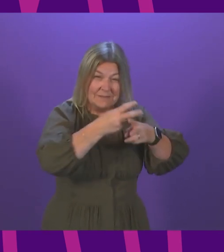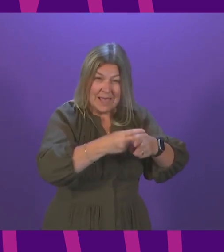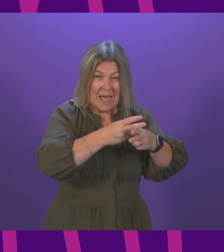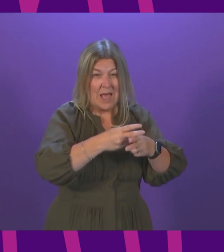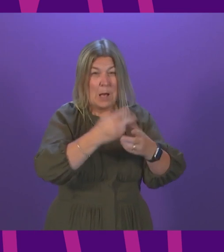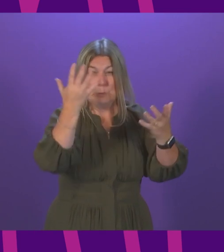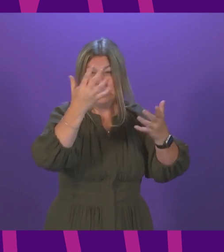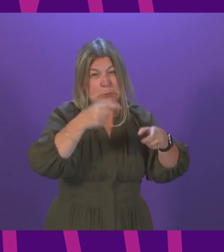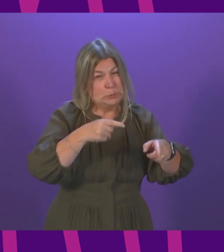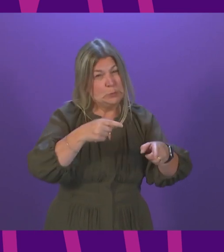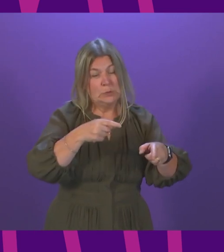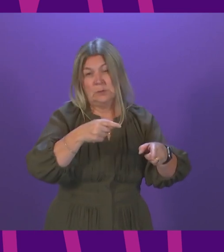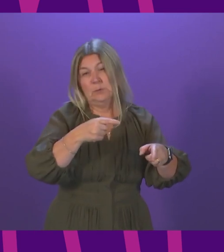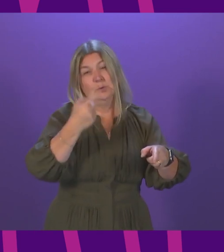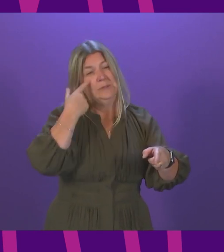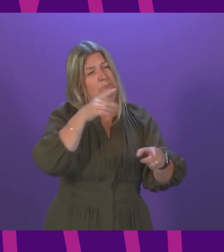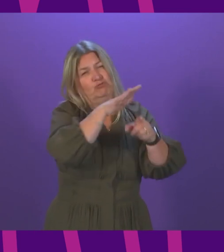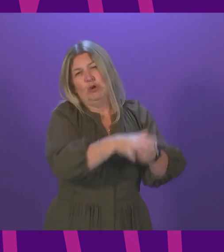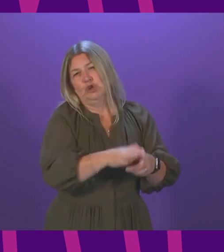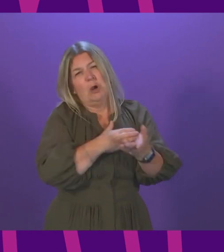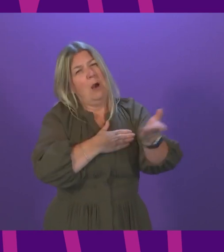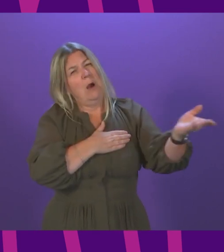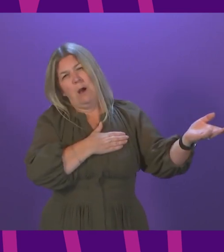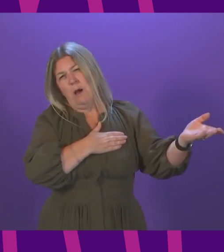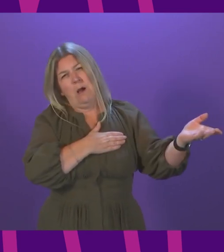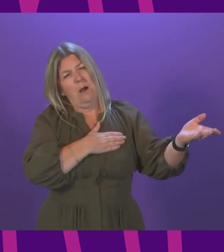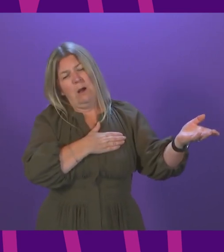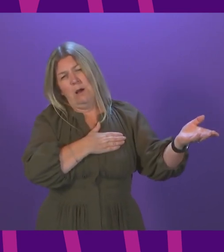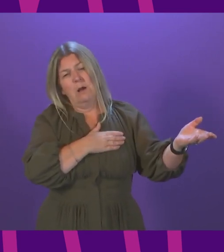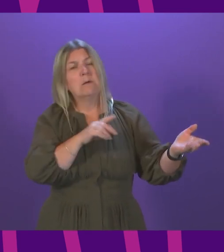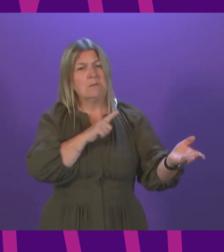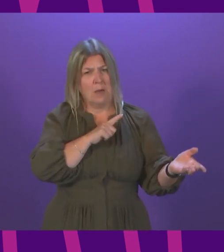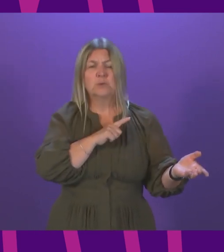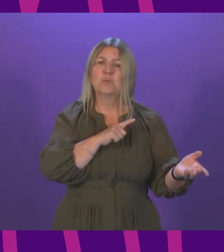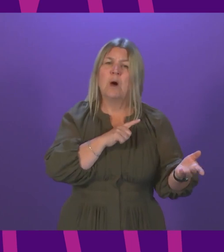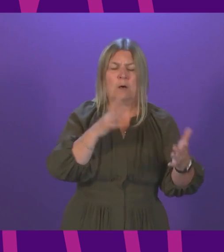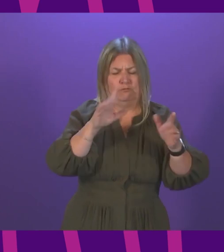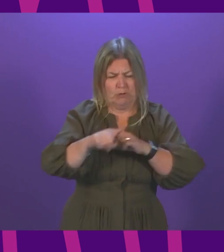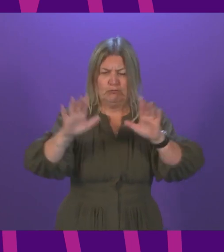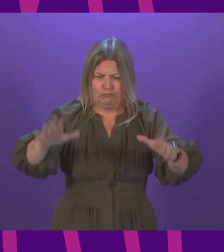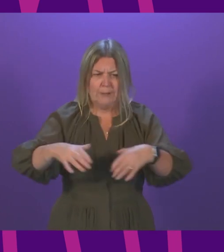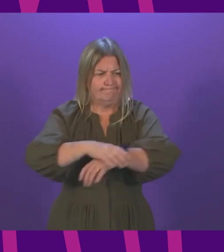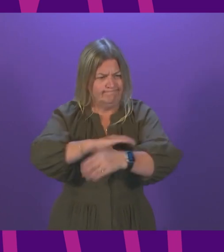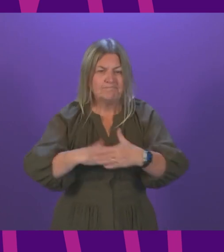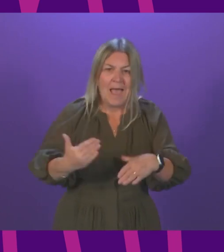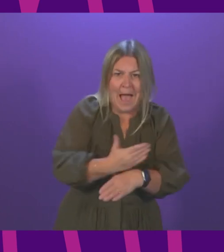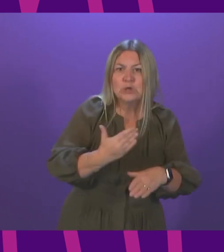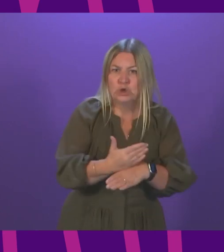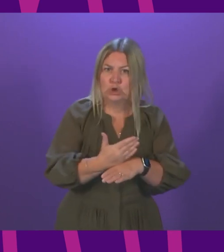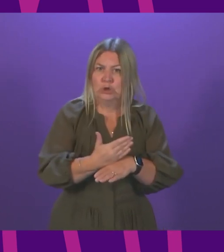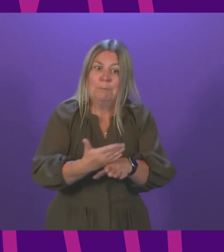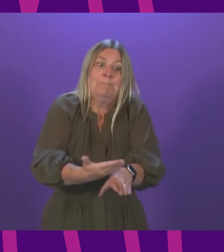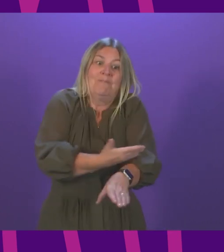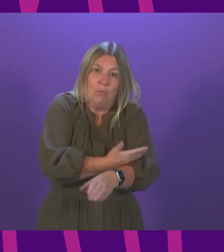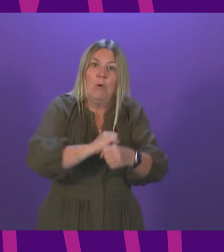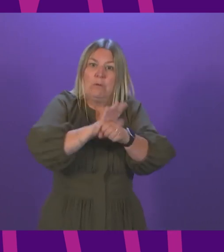we can clearly see the pressure our services are under. That is why we have already taken significant action, both prior to and since the onset of